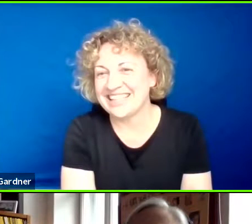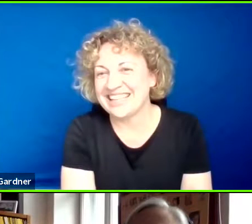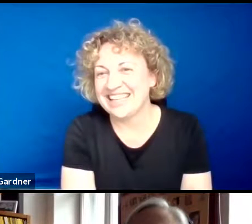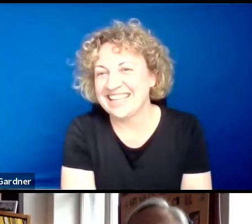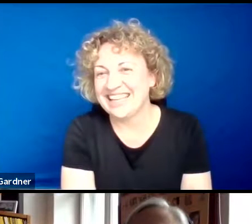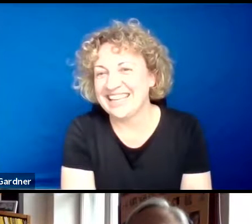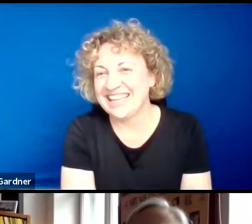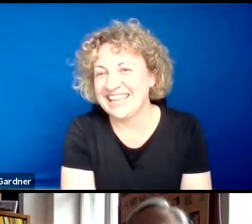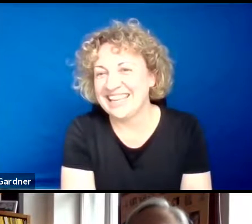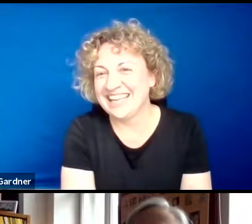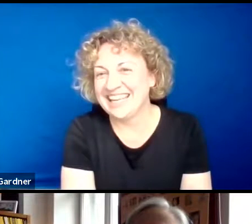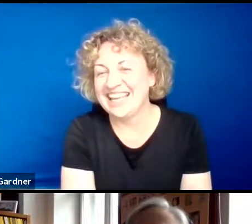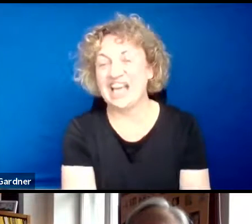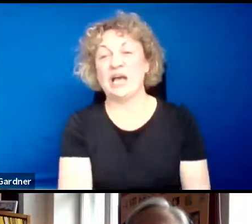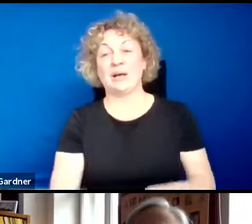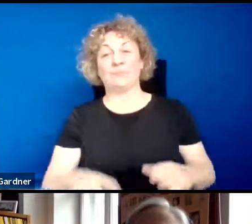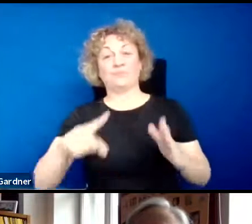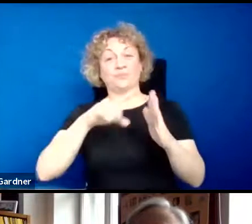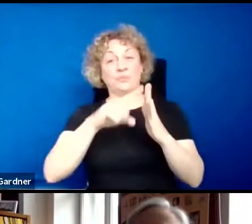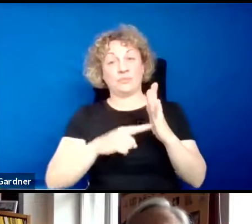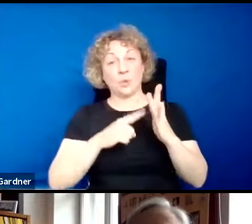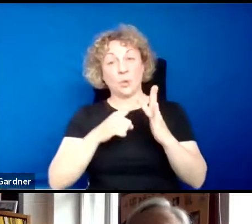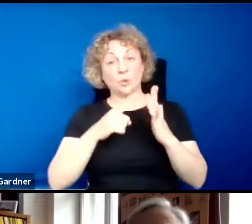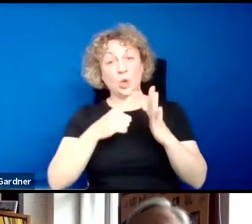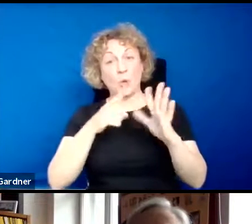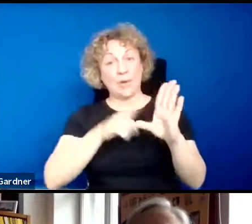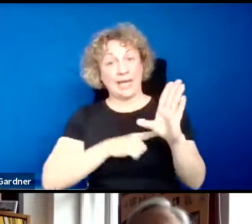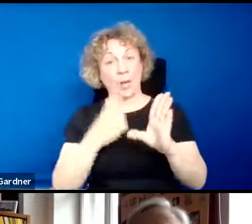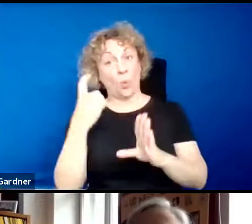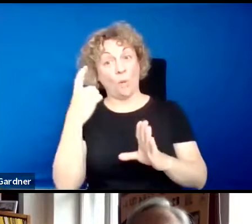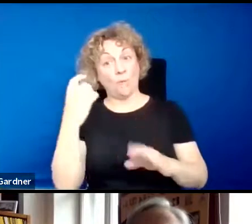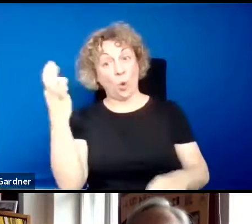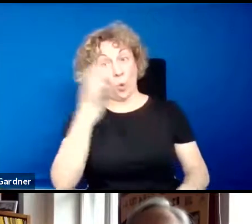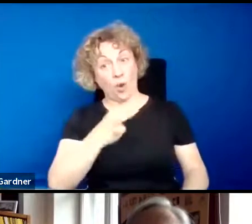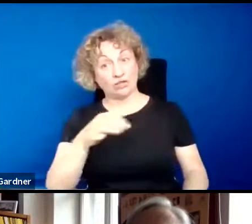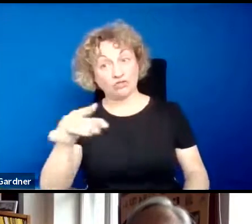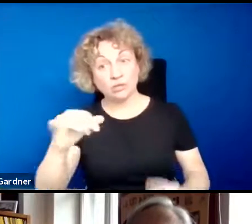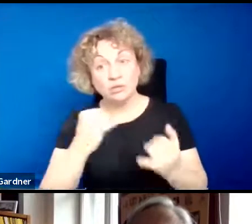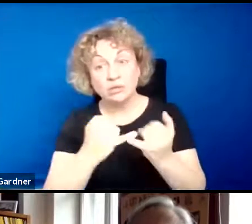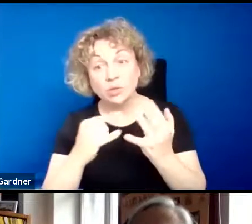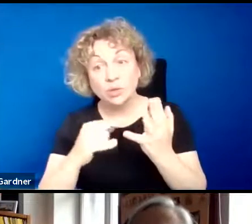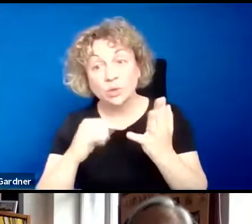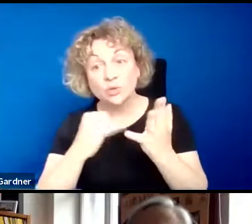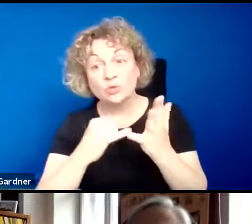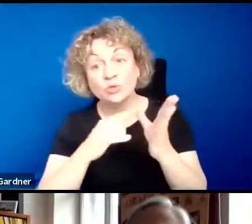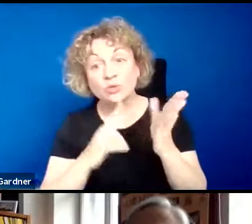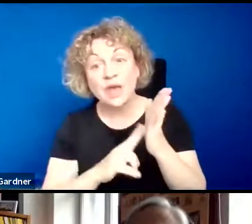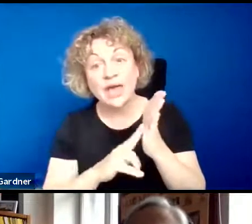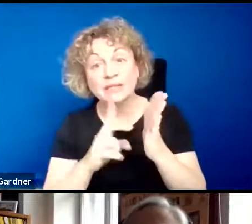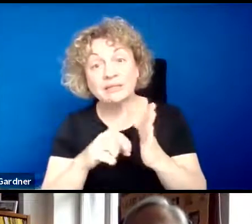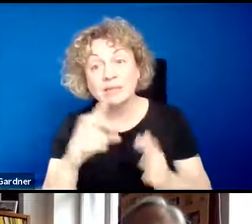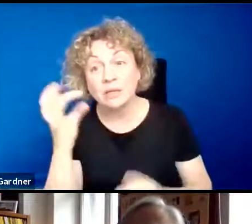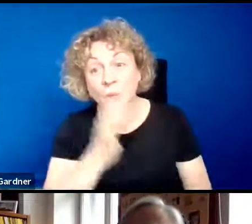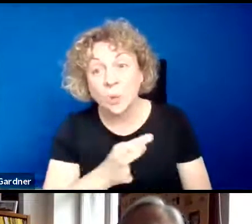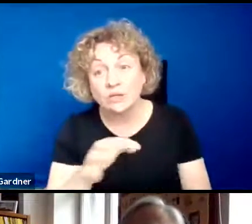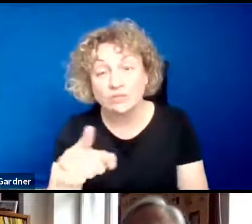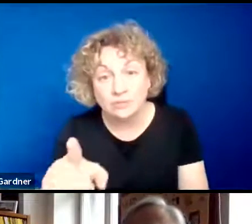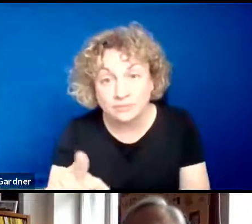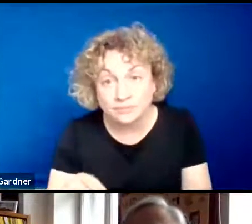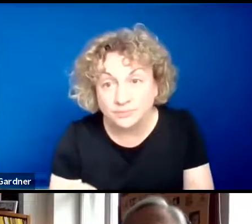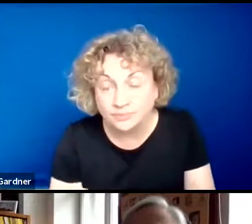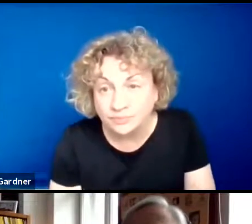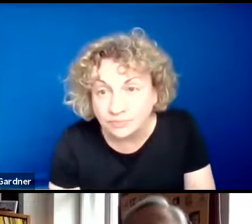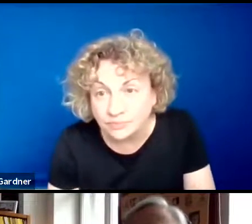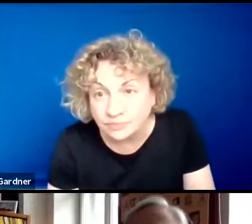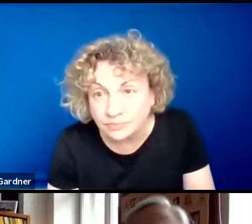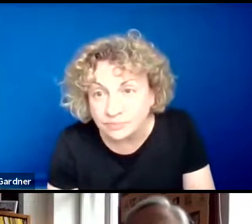Maybe we can take one last question, the question from Suzanne in the chat. She's asking about the mention